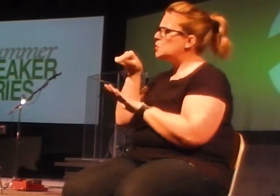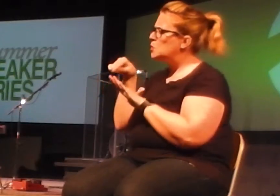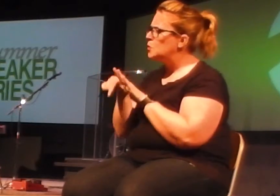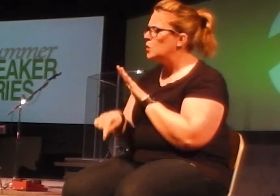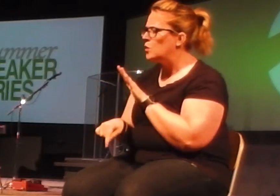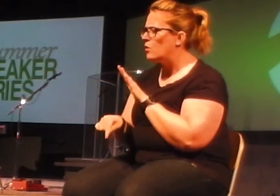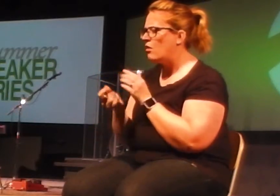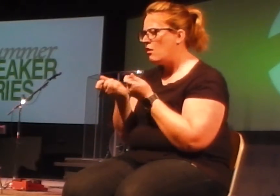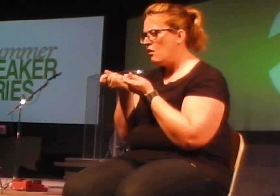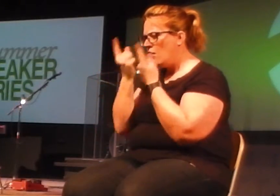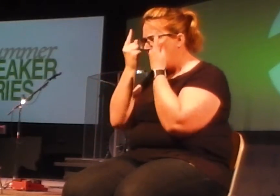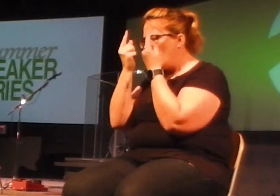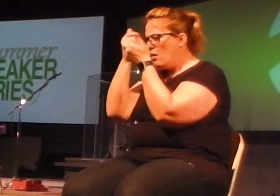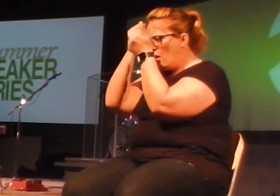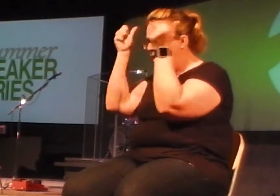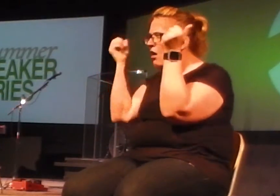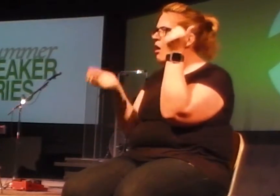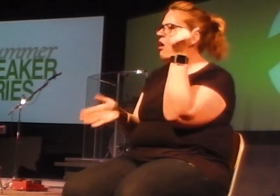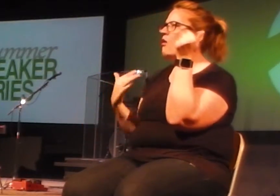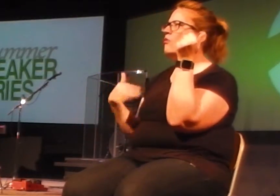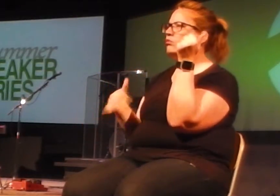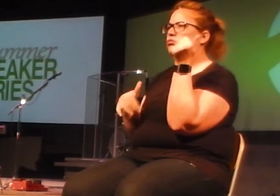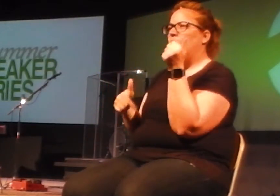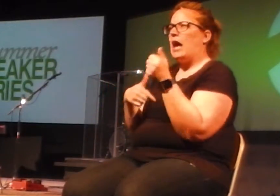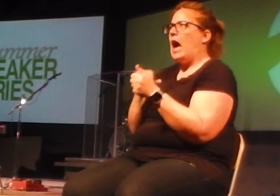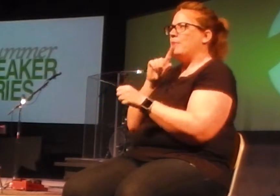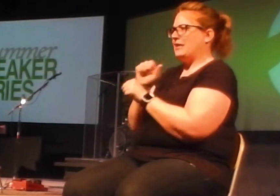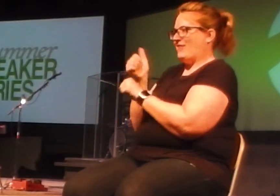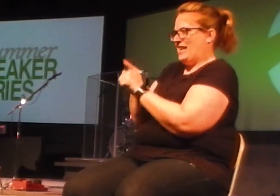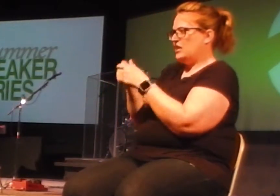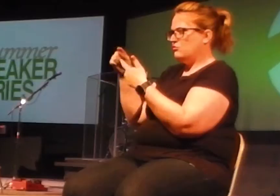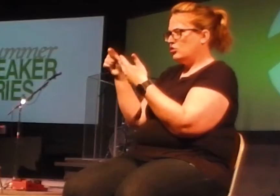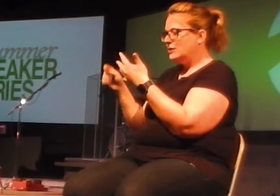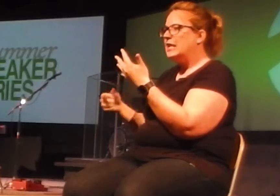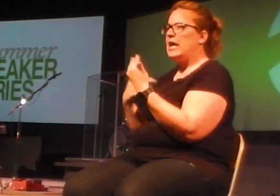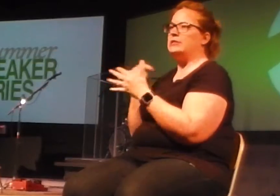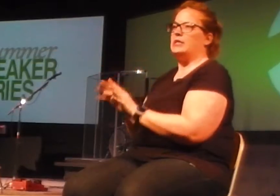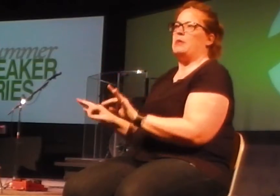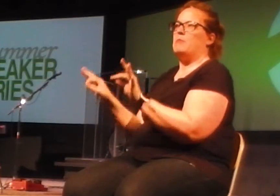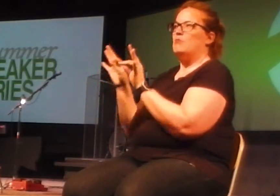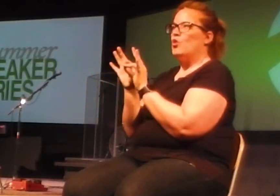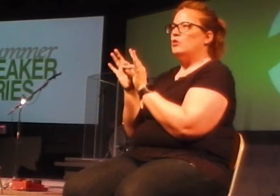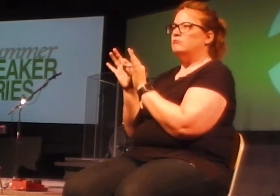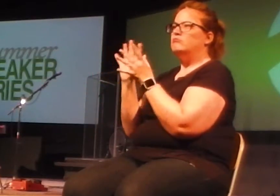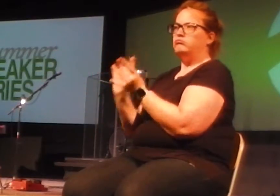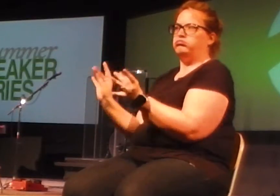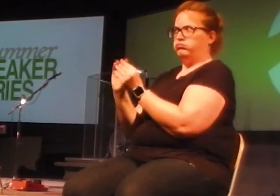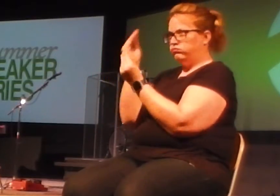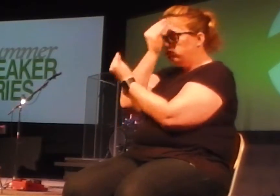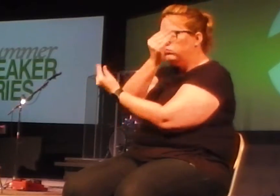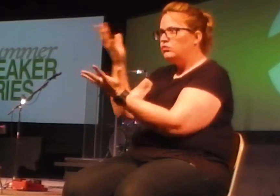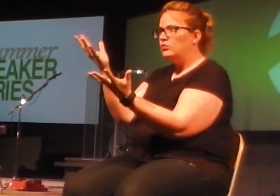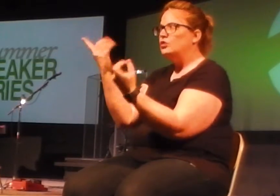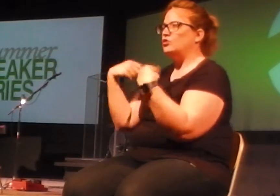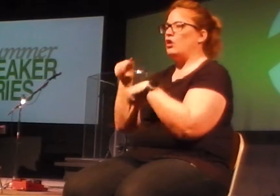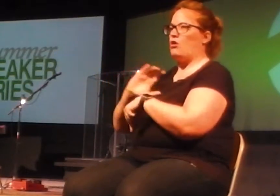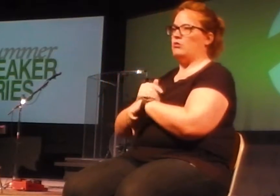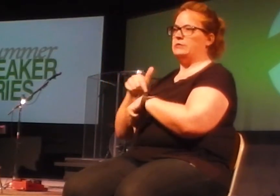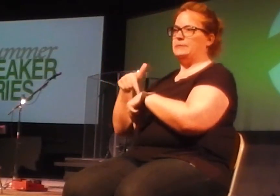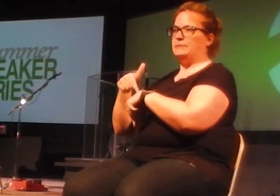congregation. Each one of them are people, I believe, who have something to say to our congregation for this season of time in the church's